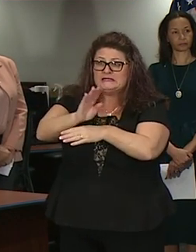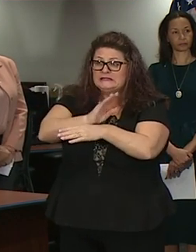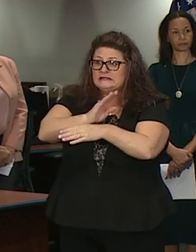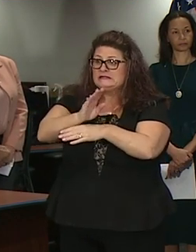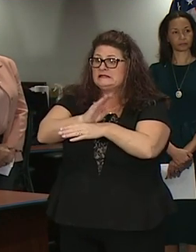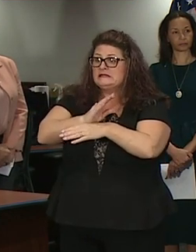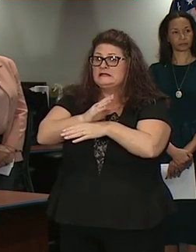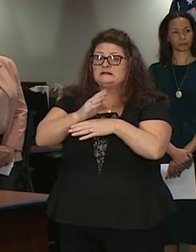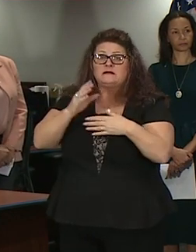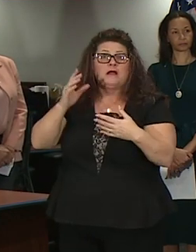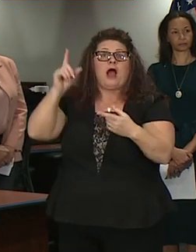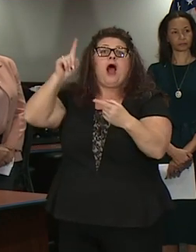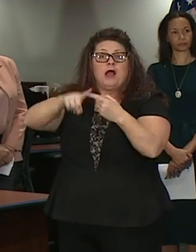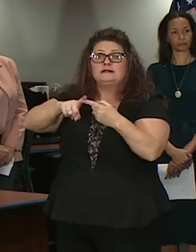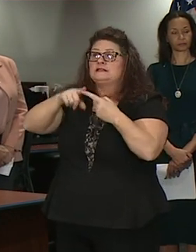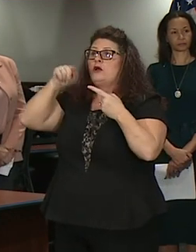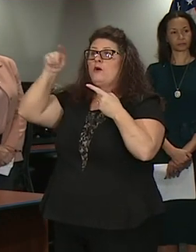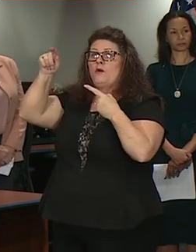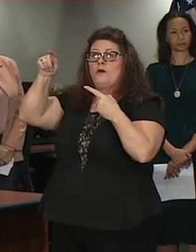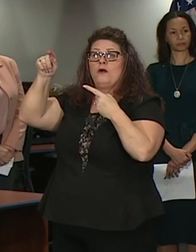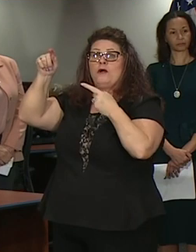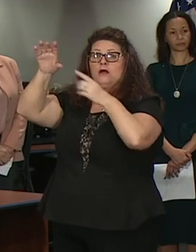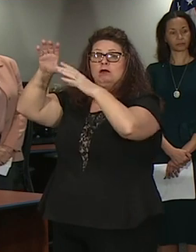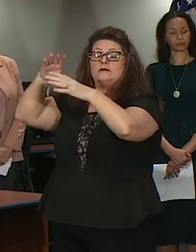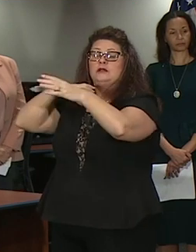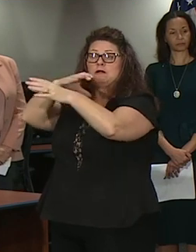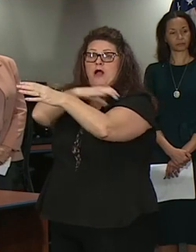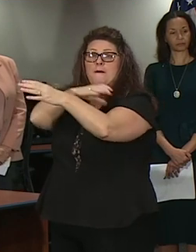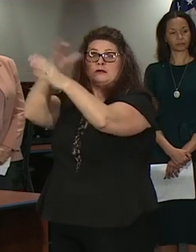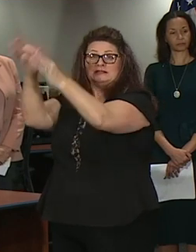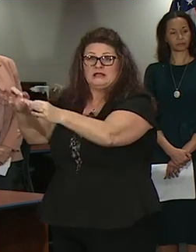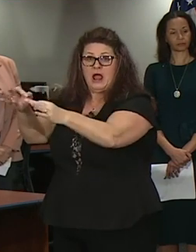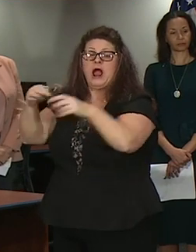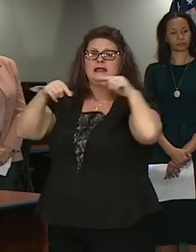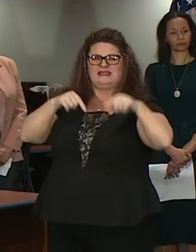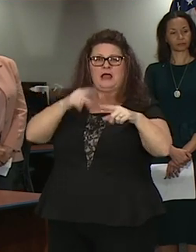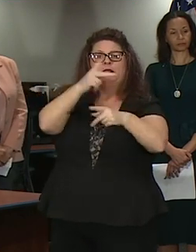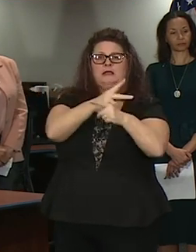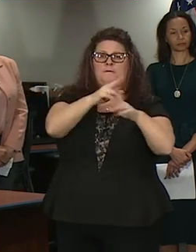with normal operations until they are so far informed with